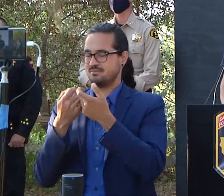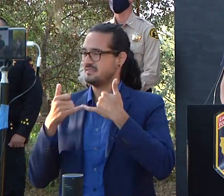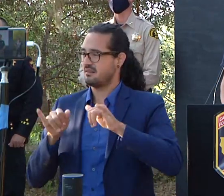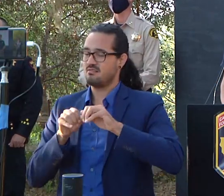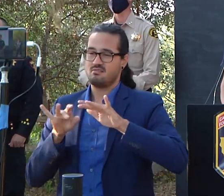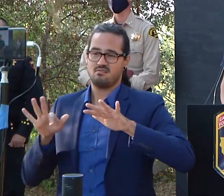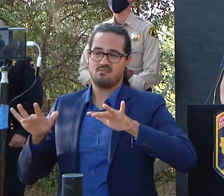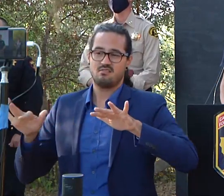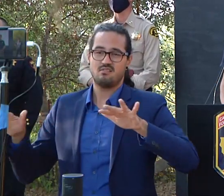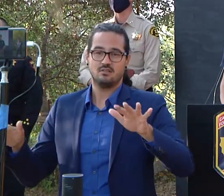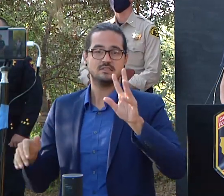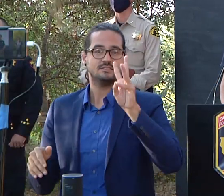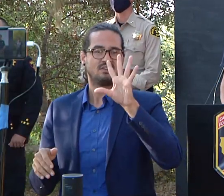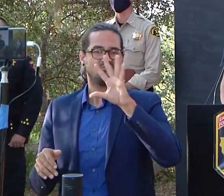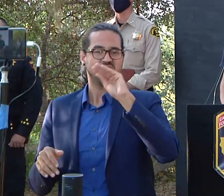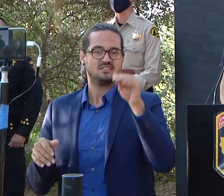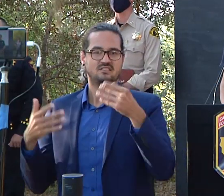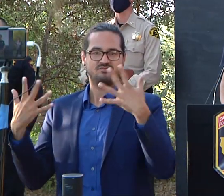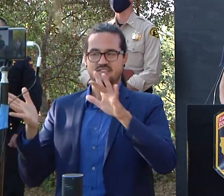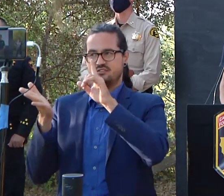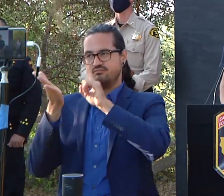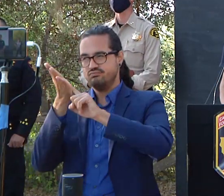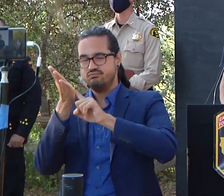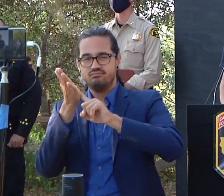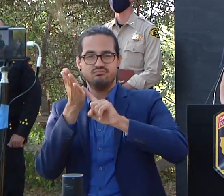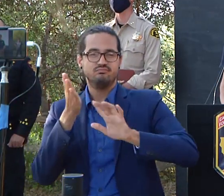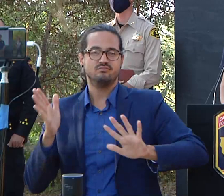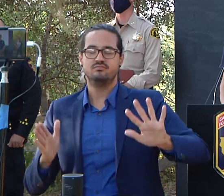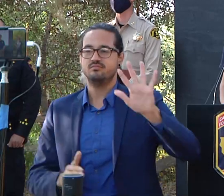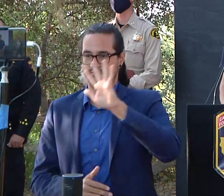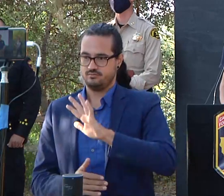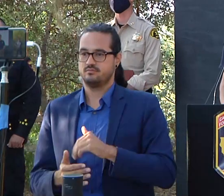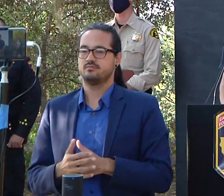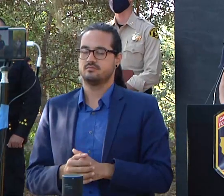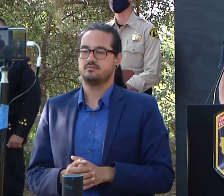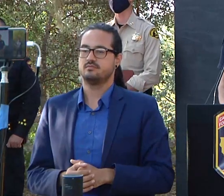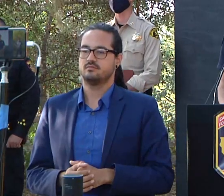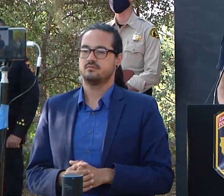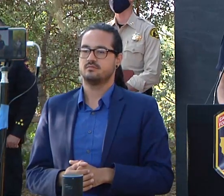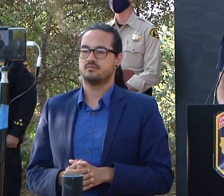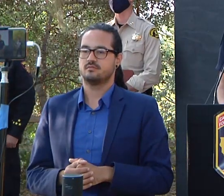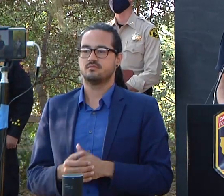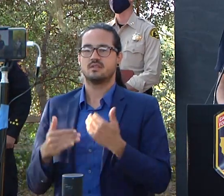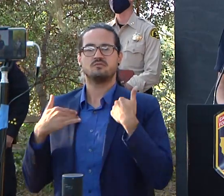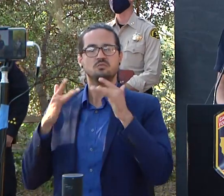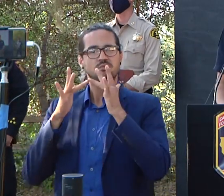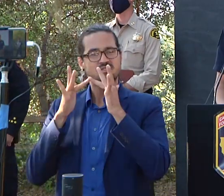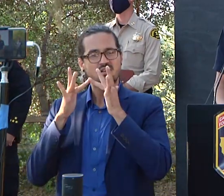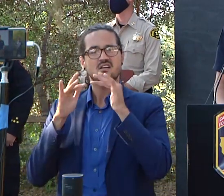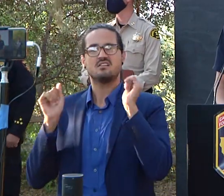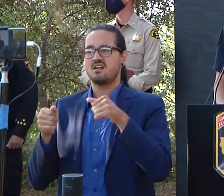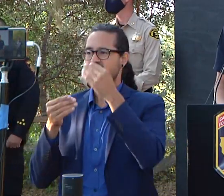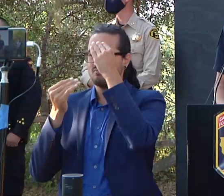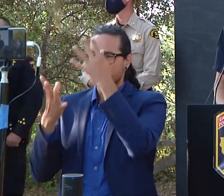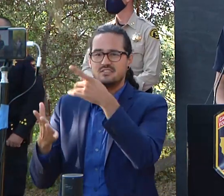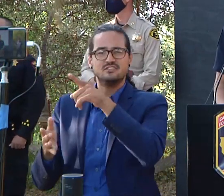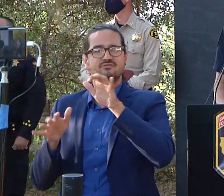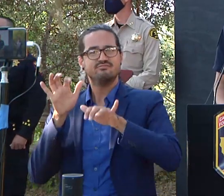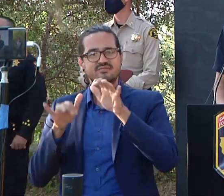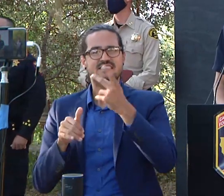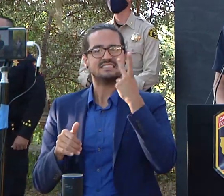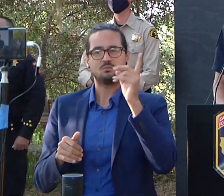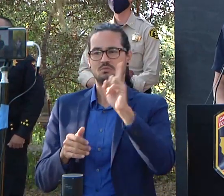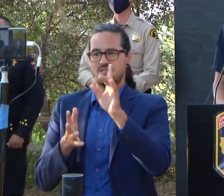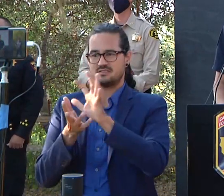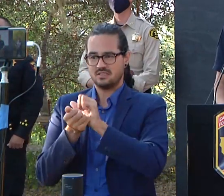fire area for their inspections with that there are websites with damage information available for the public both in santa cruz